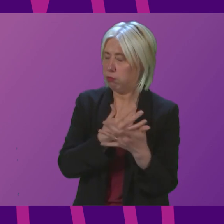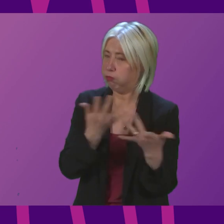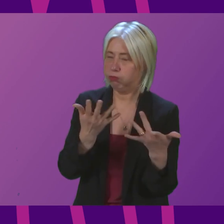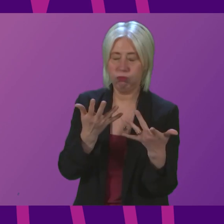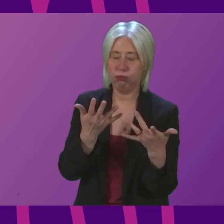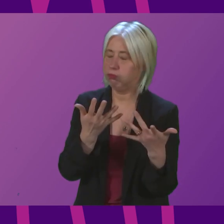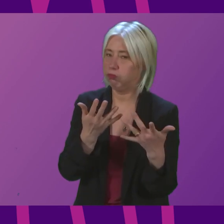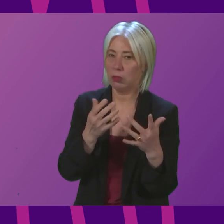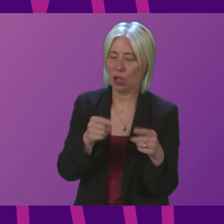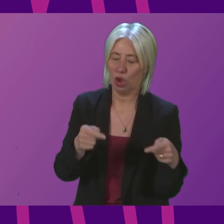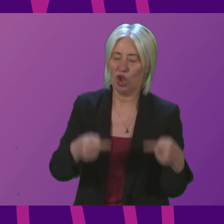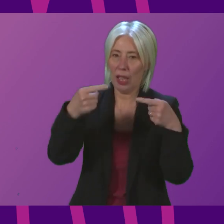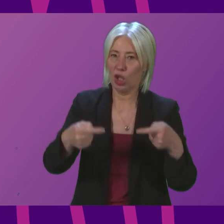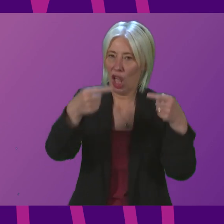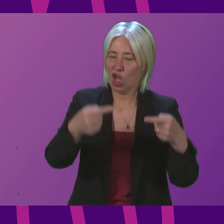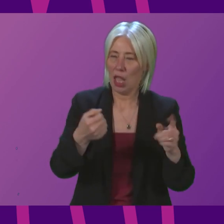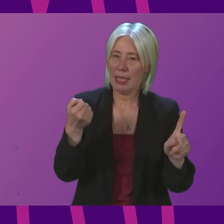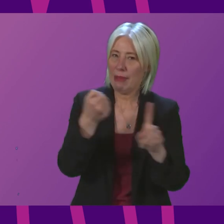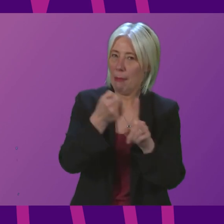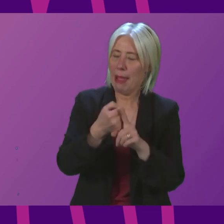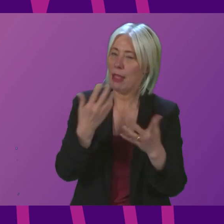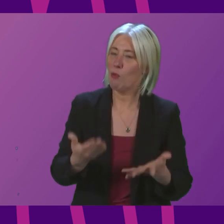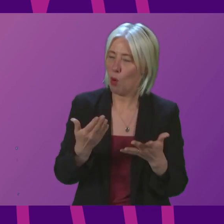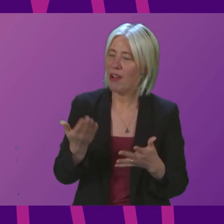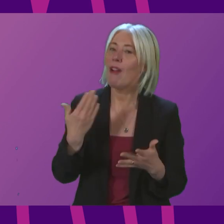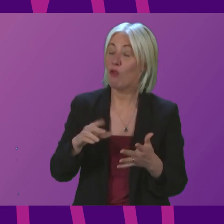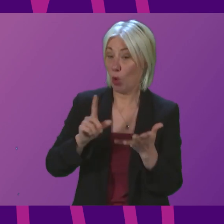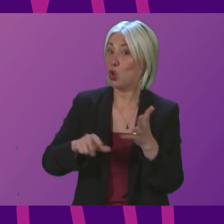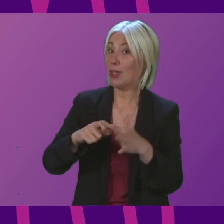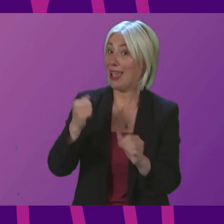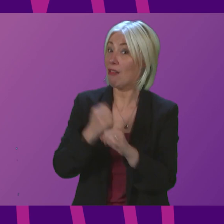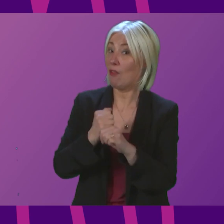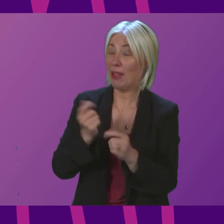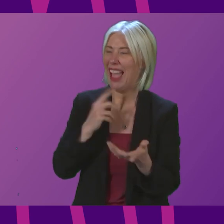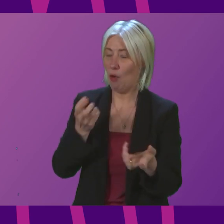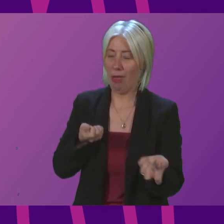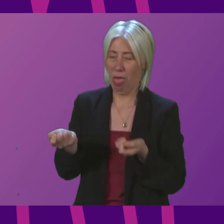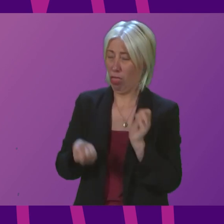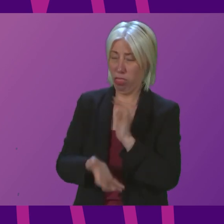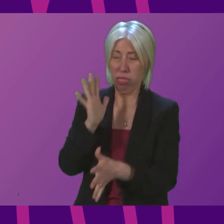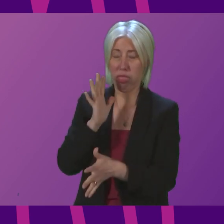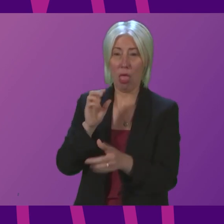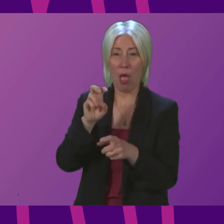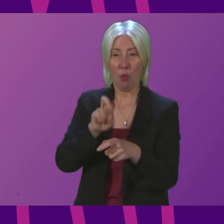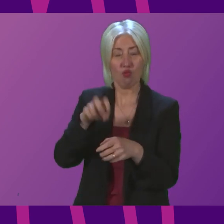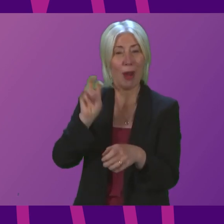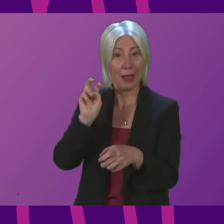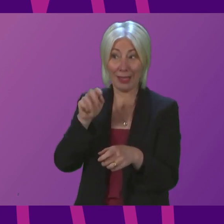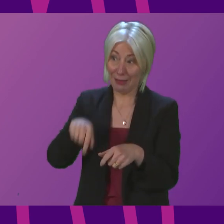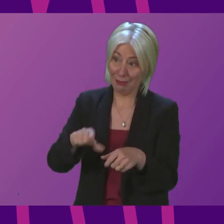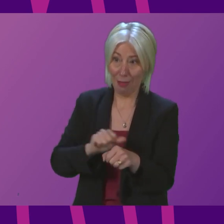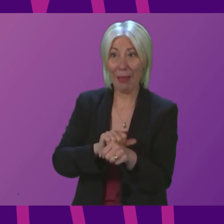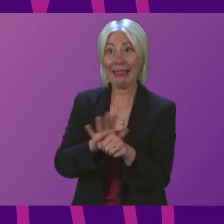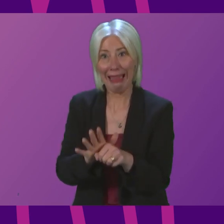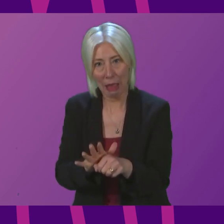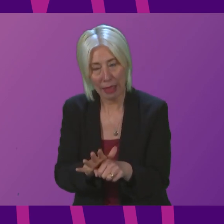significant challenging impacts currently as a result of the UK Government's mishandling of Brexit at a time of a pandemic. And